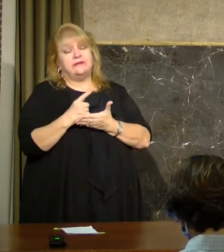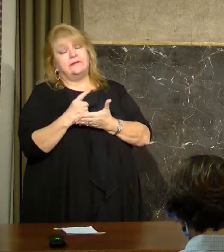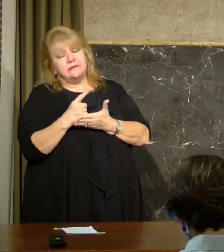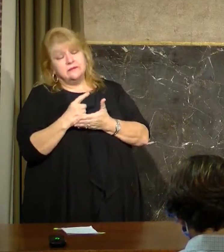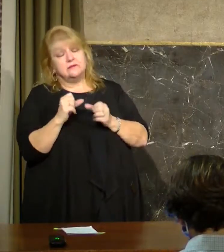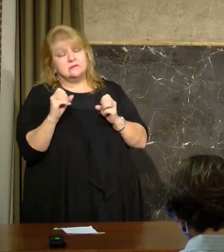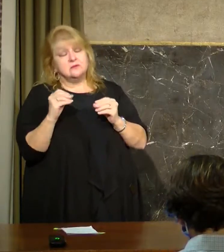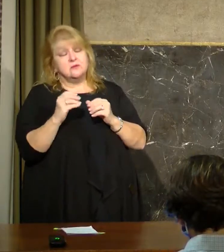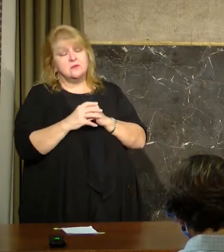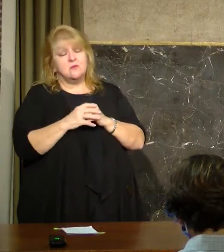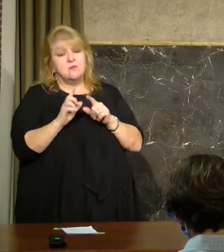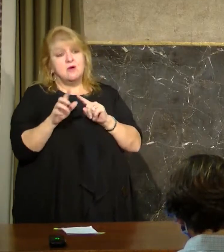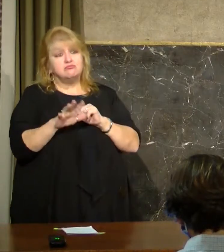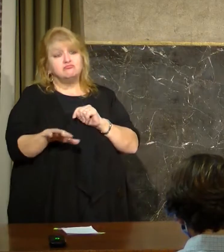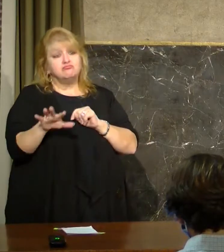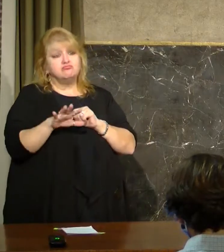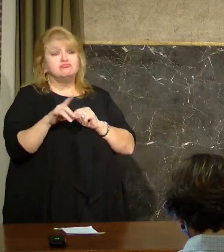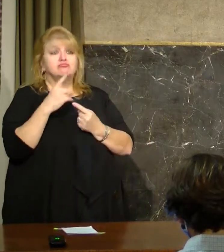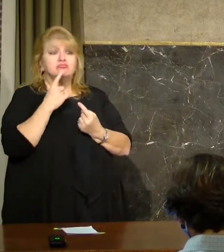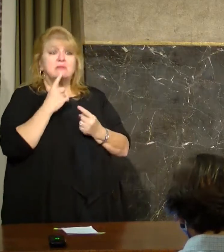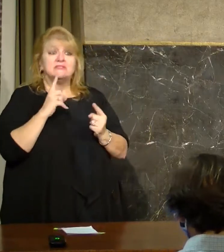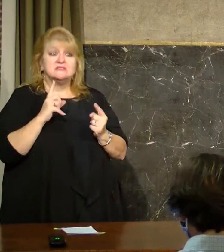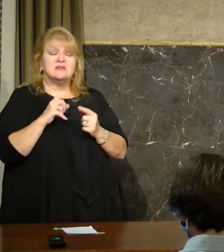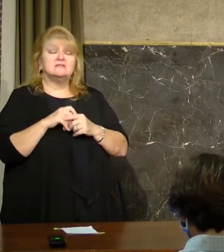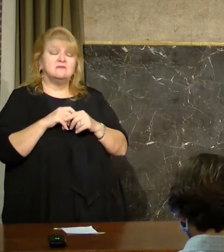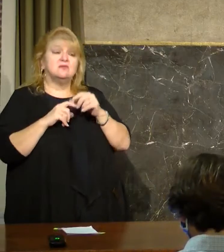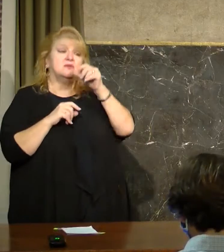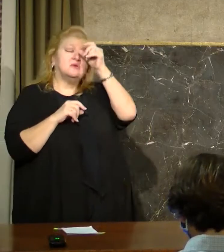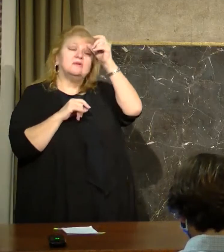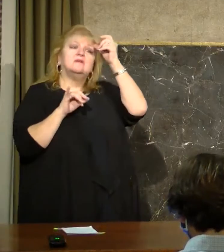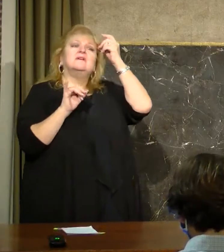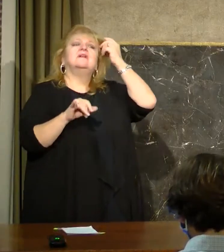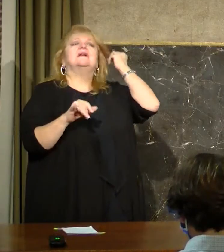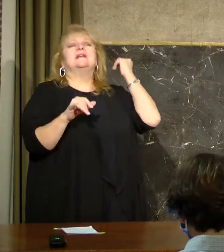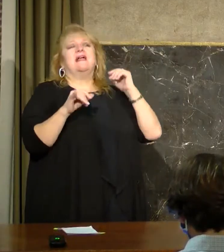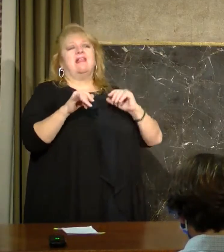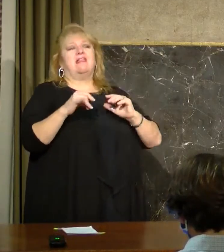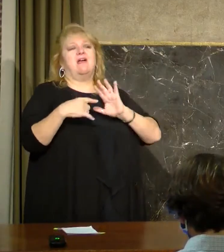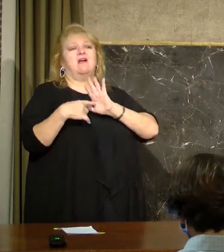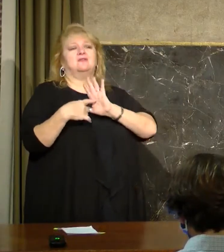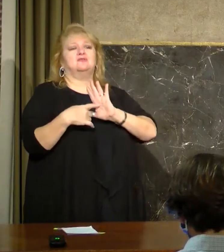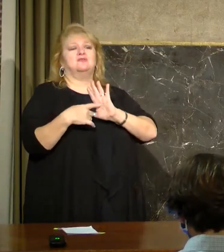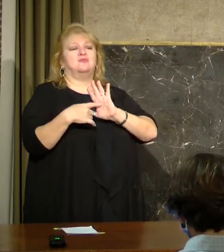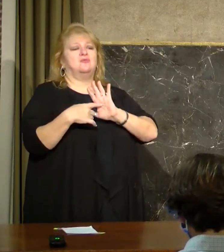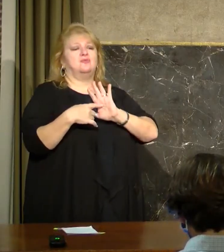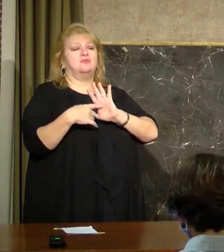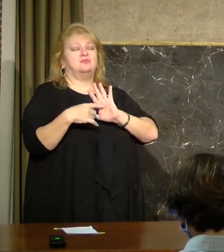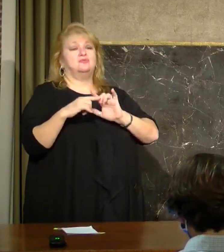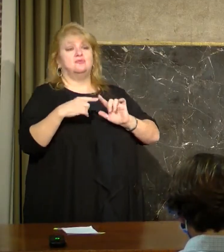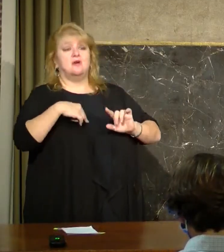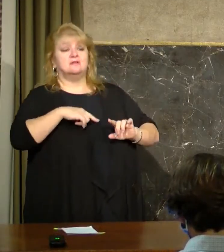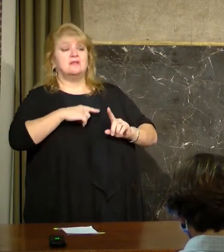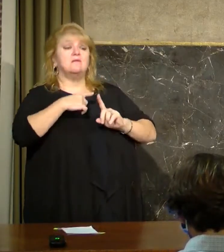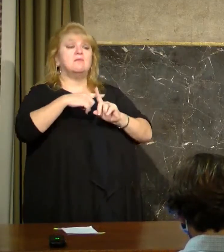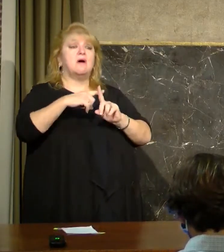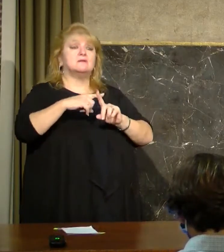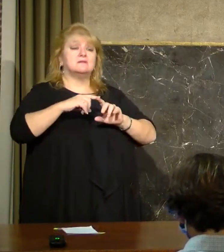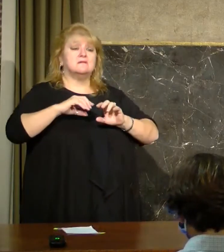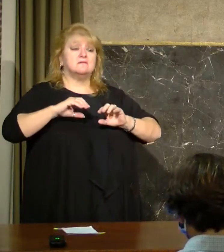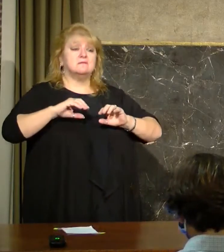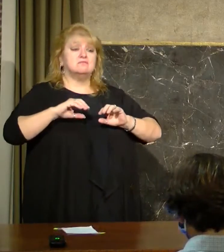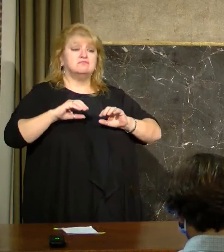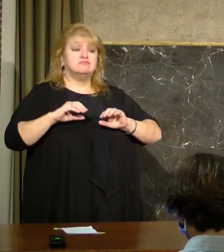forth, but overall very successful and it indicates the positive movement we have to make more